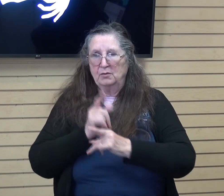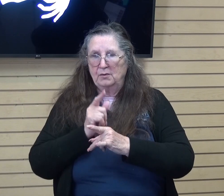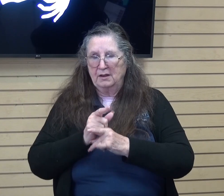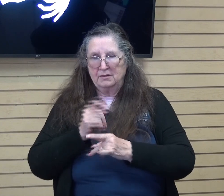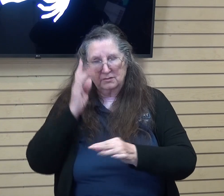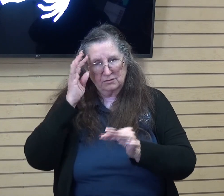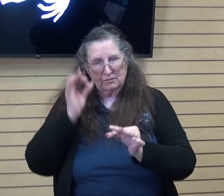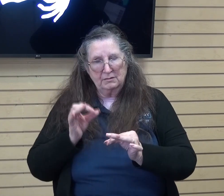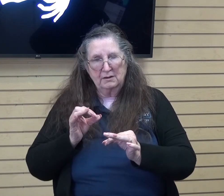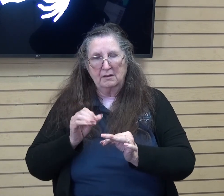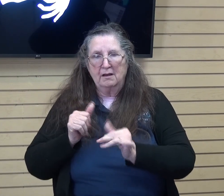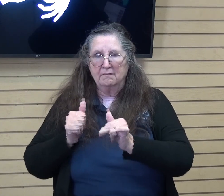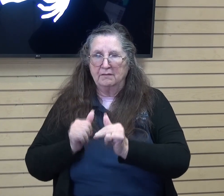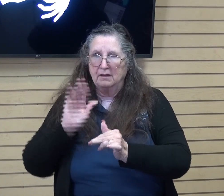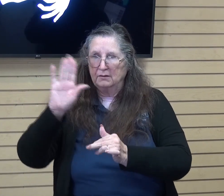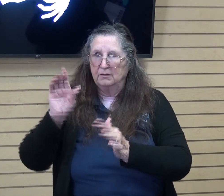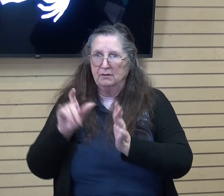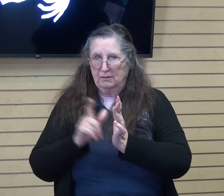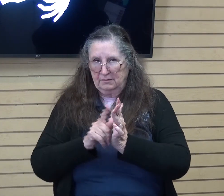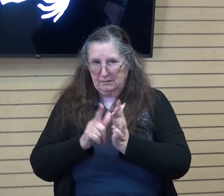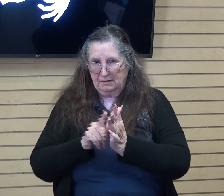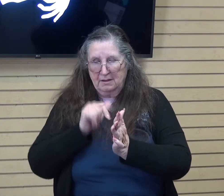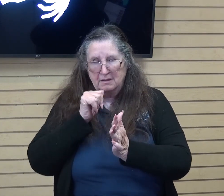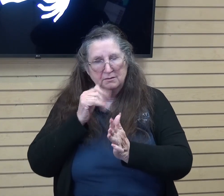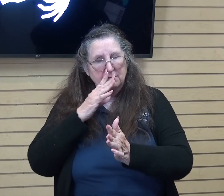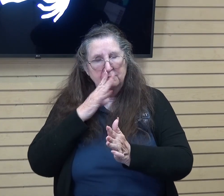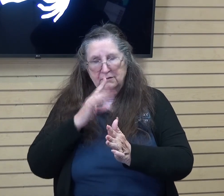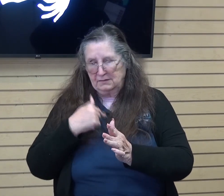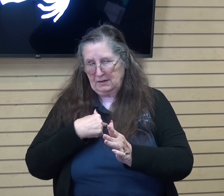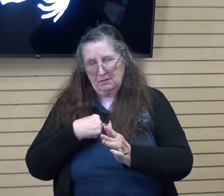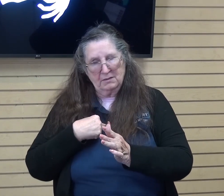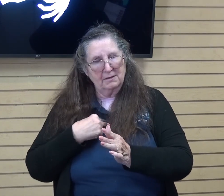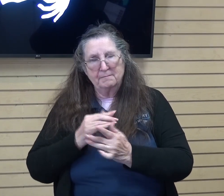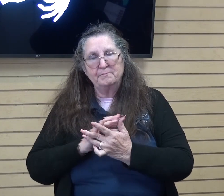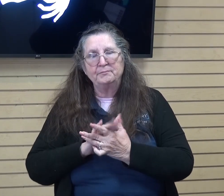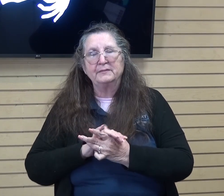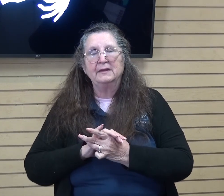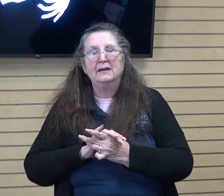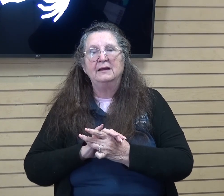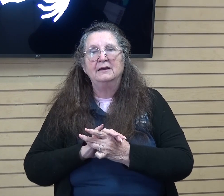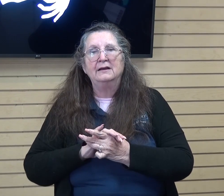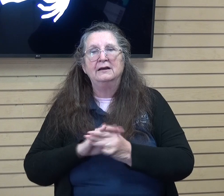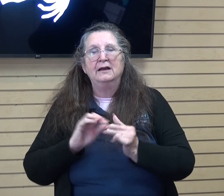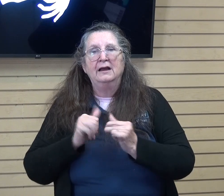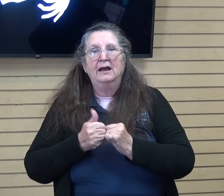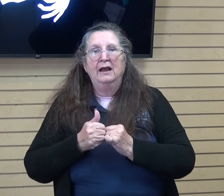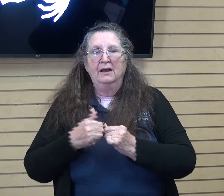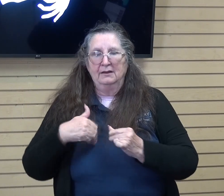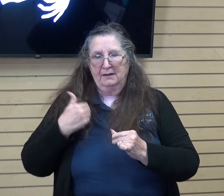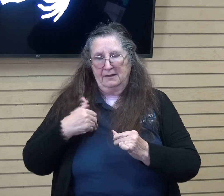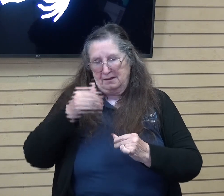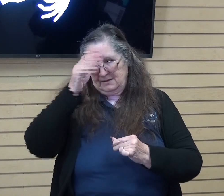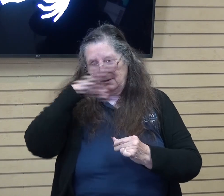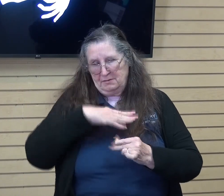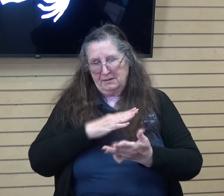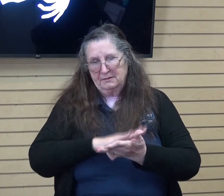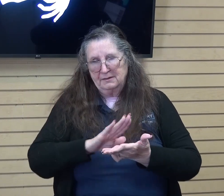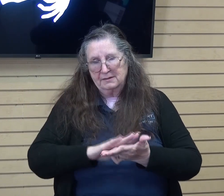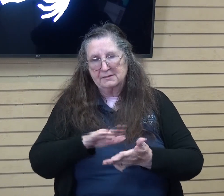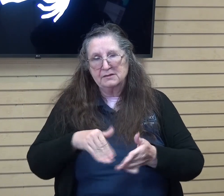statutes oh do not forsake me utterly how can a young man cleanse his way by